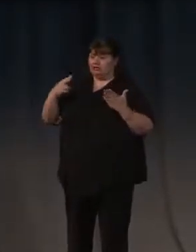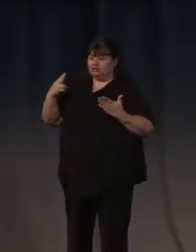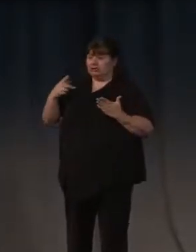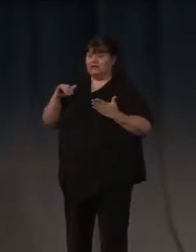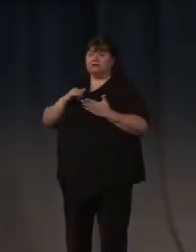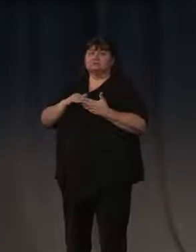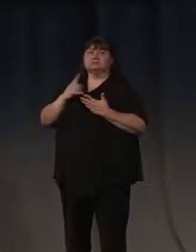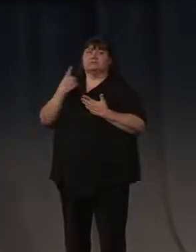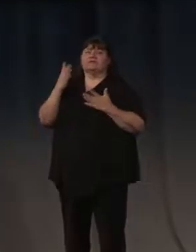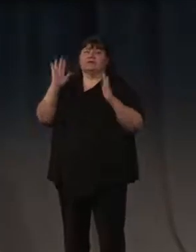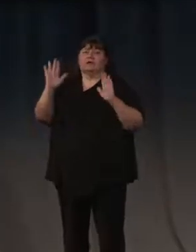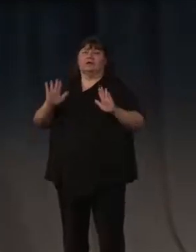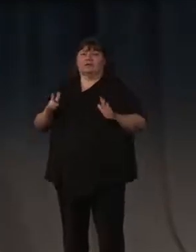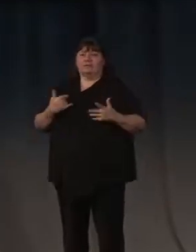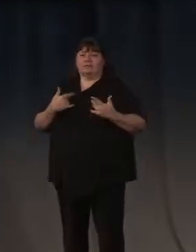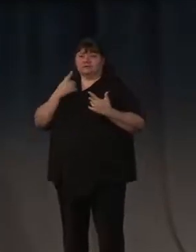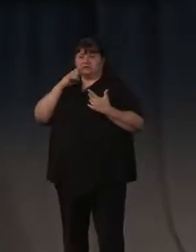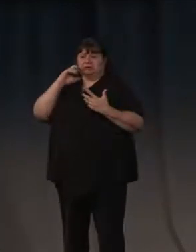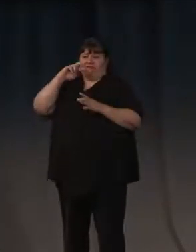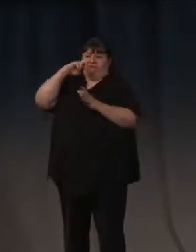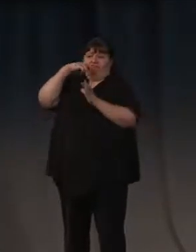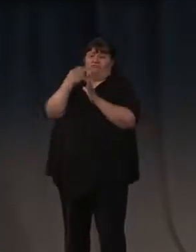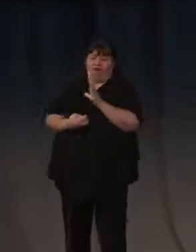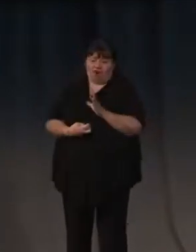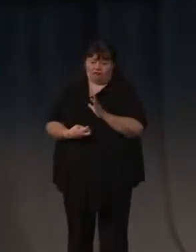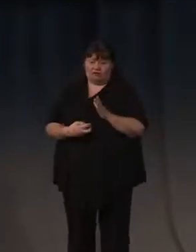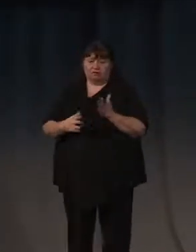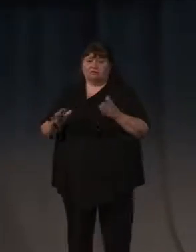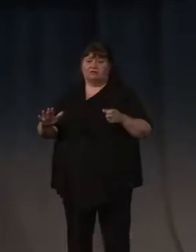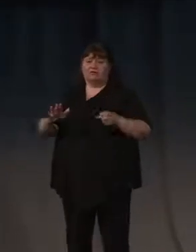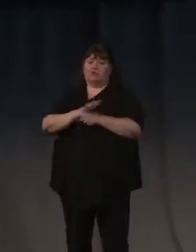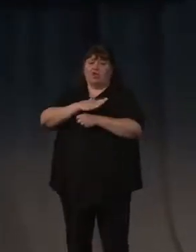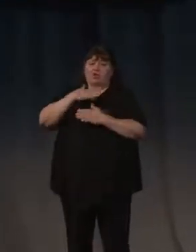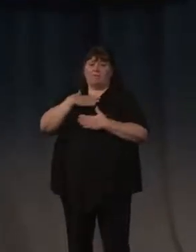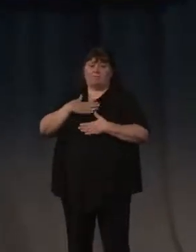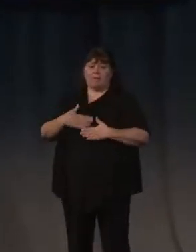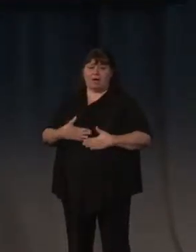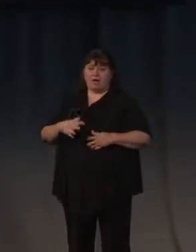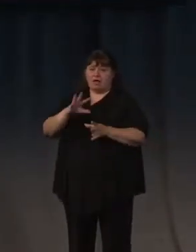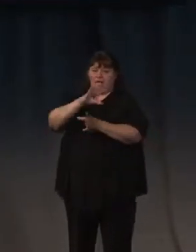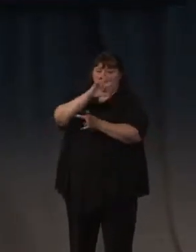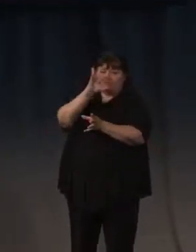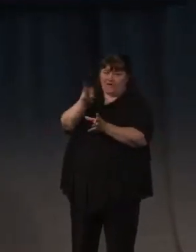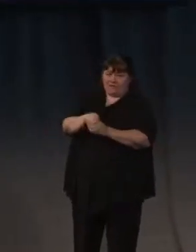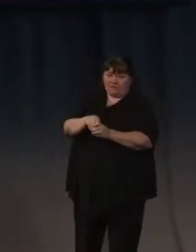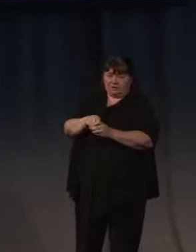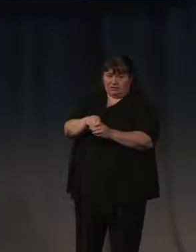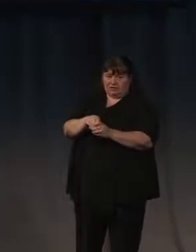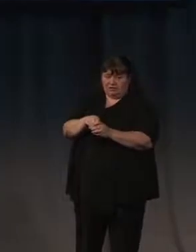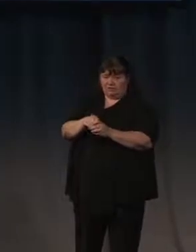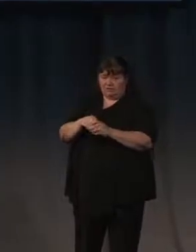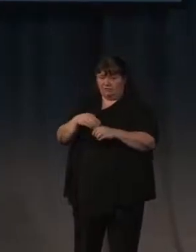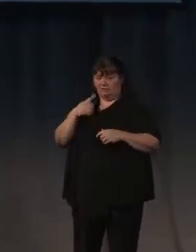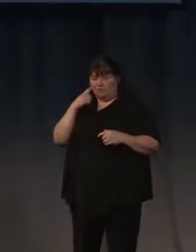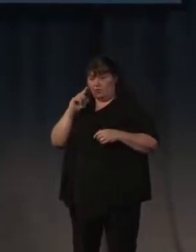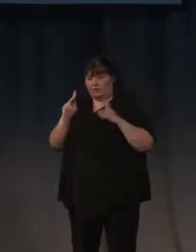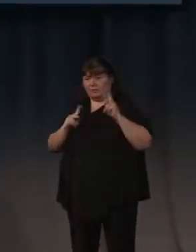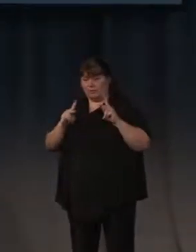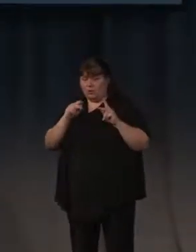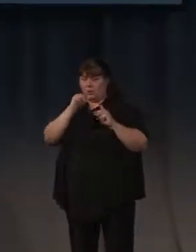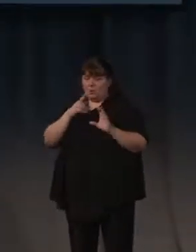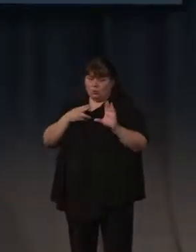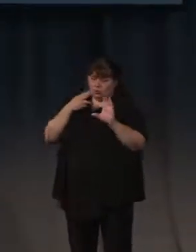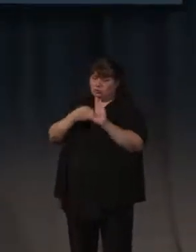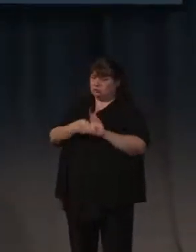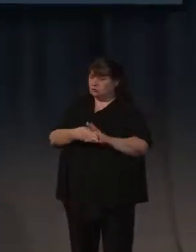achievements of it is this full body activation of the participant, the viewer,